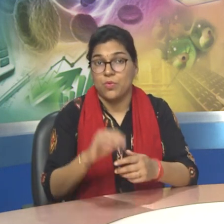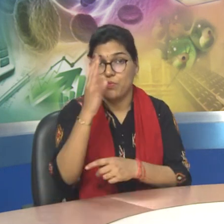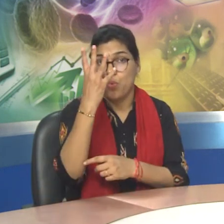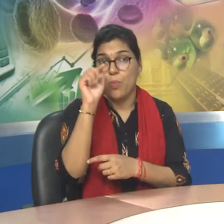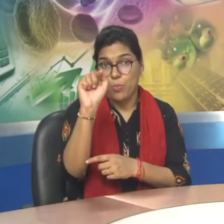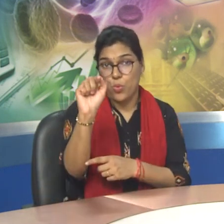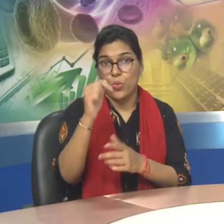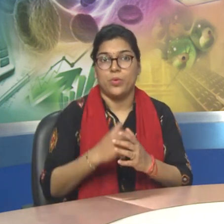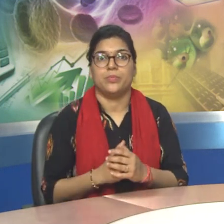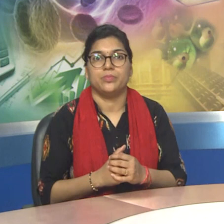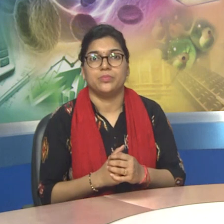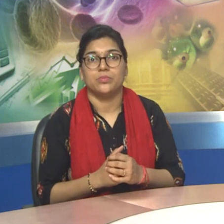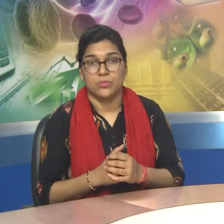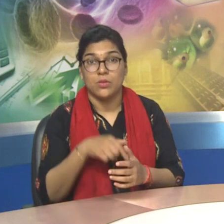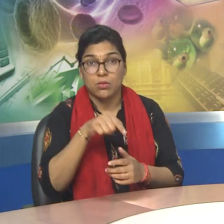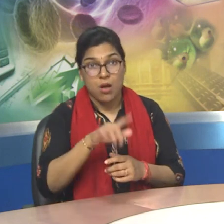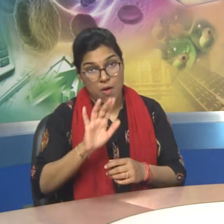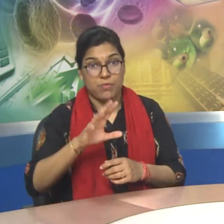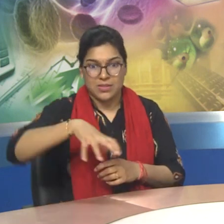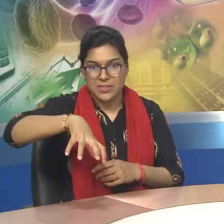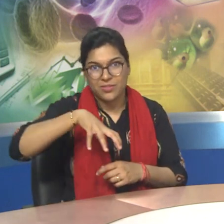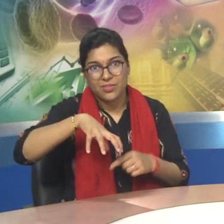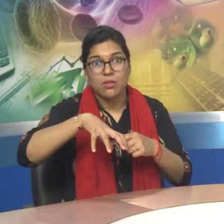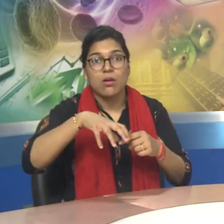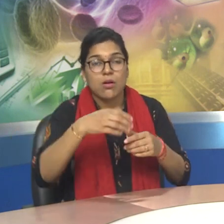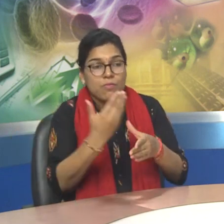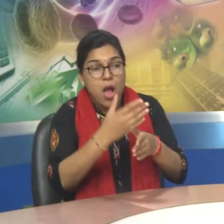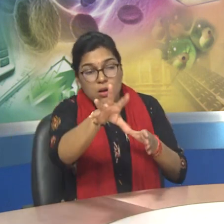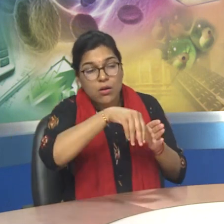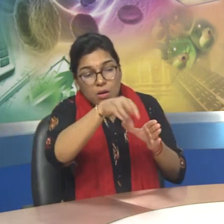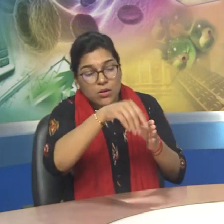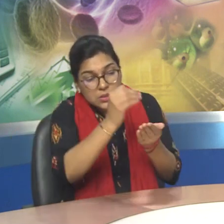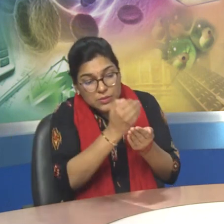Point 4. CDs can store over